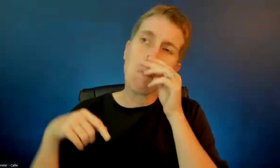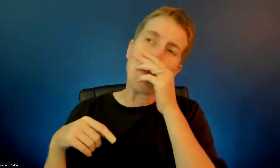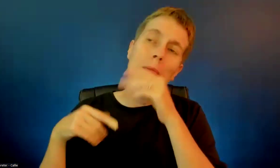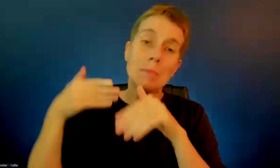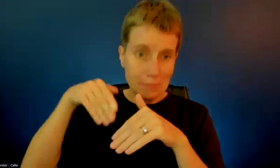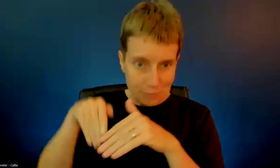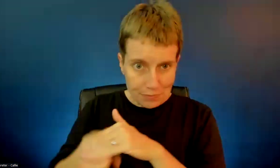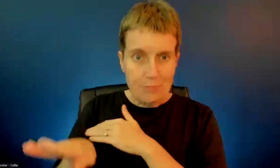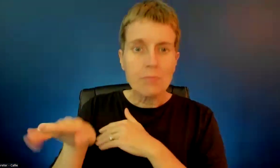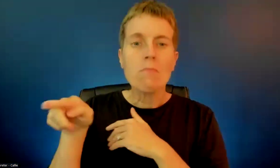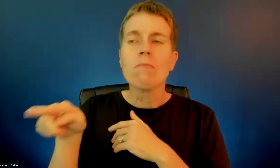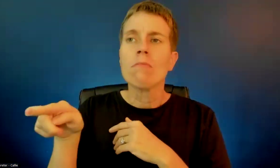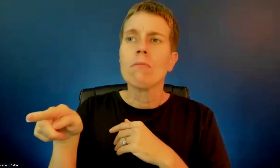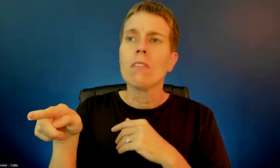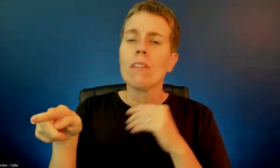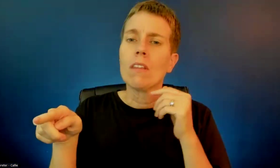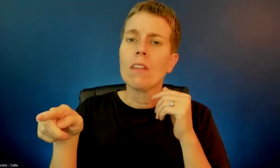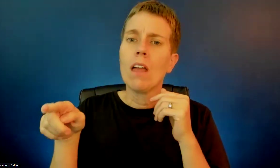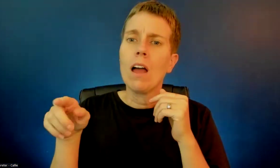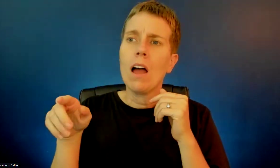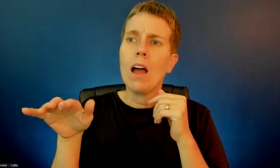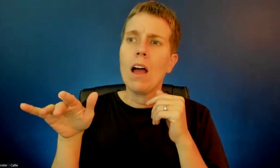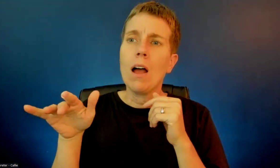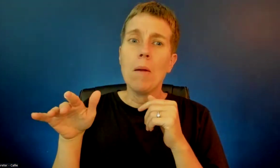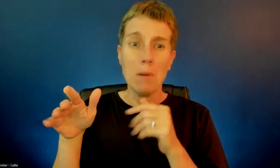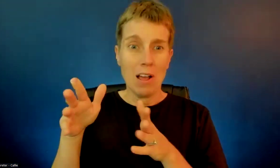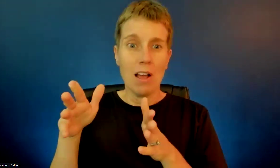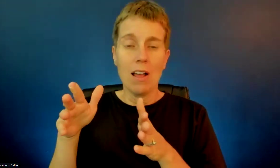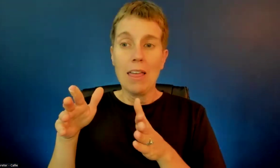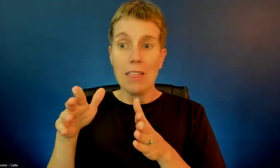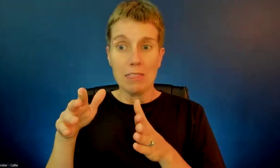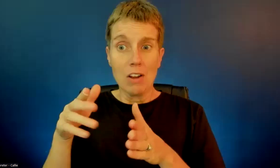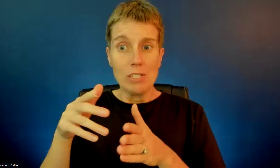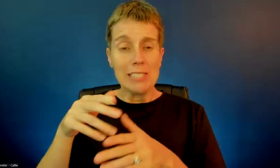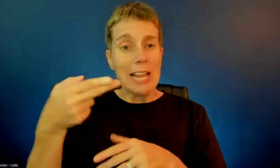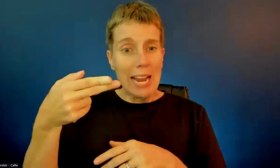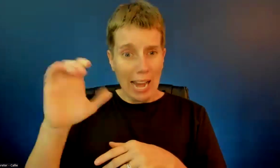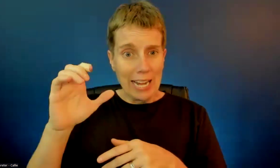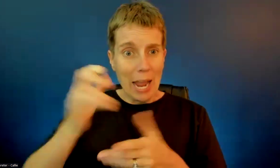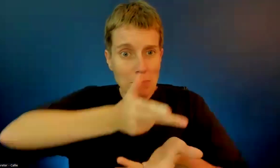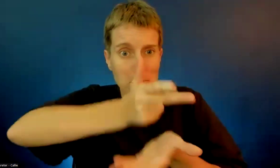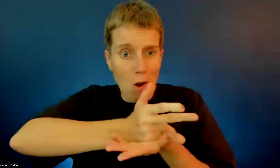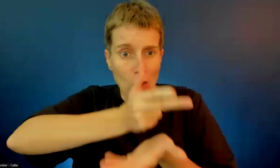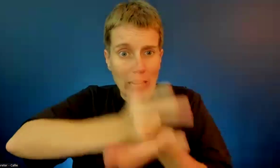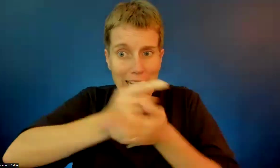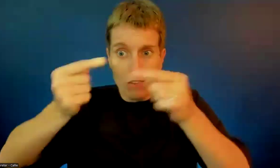handicapped space directly across the street. And just because I had never been there and don't know